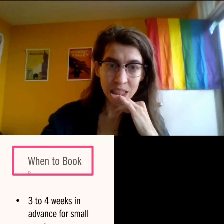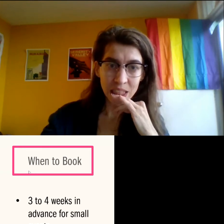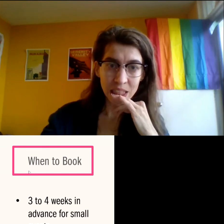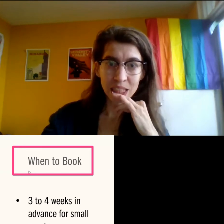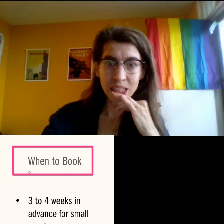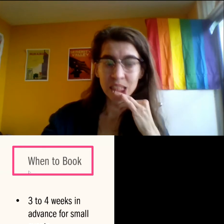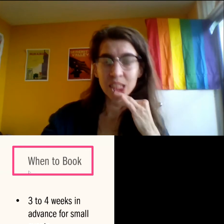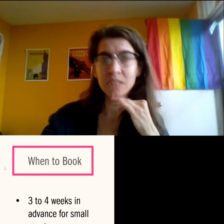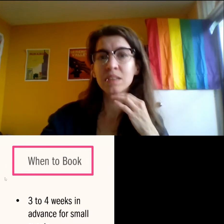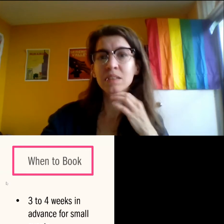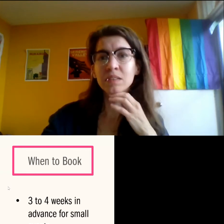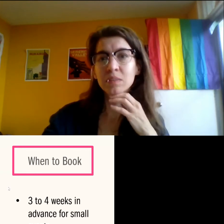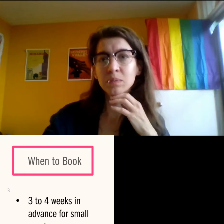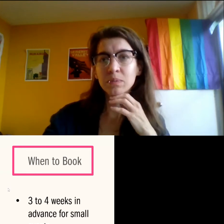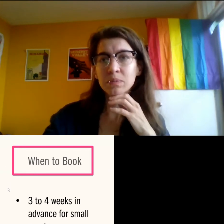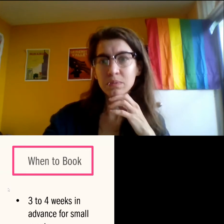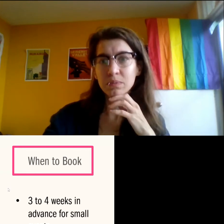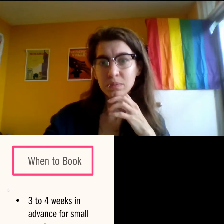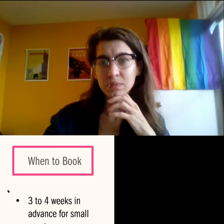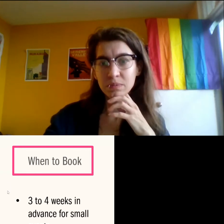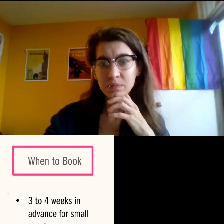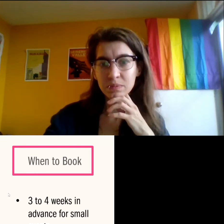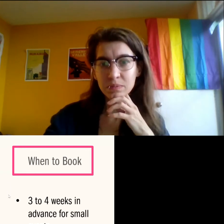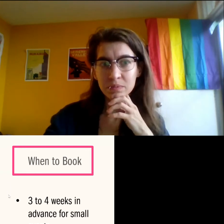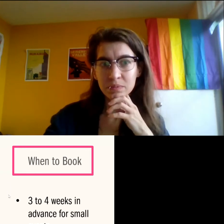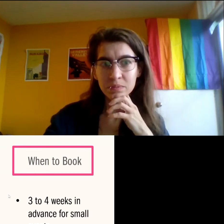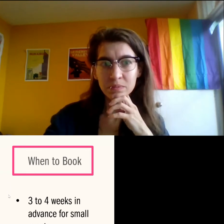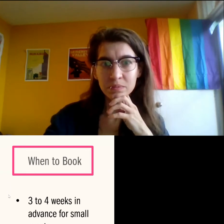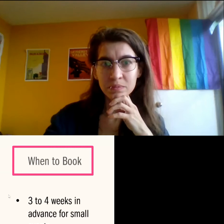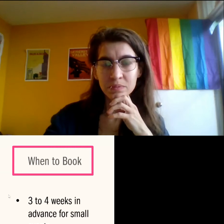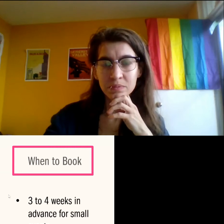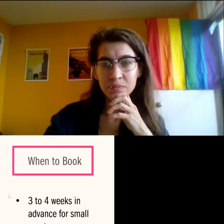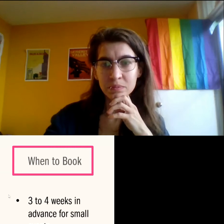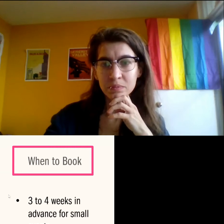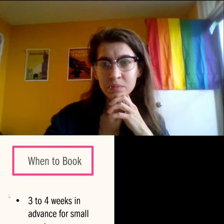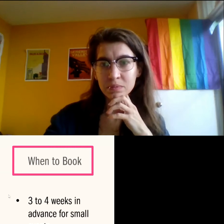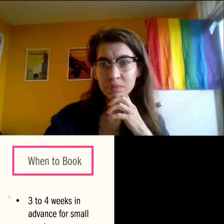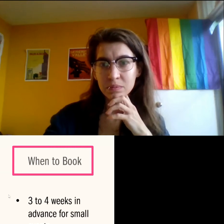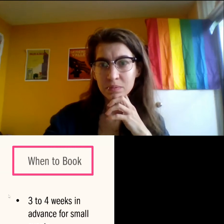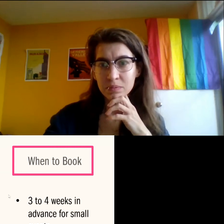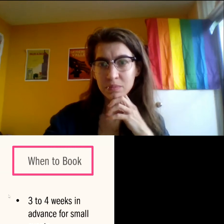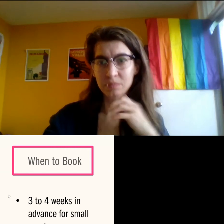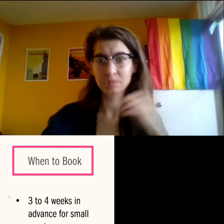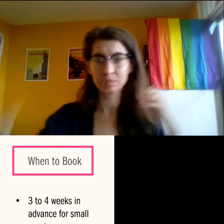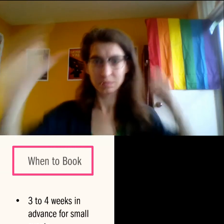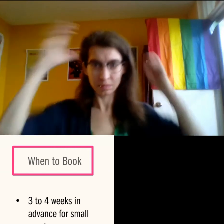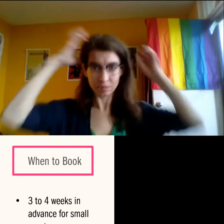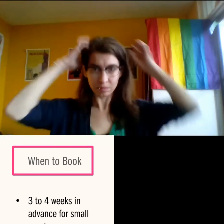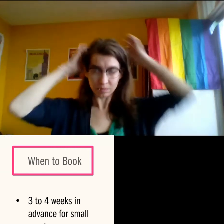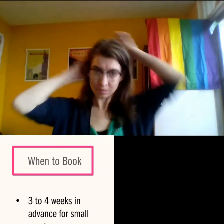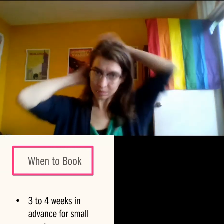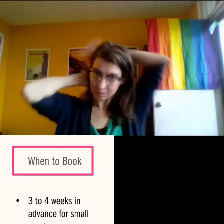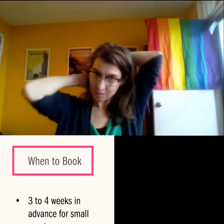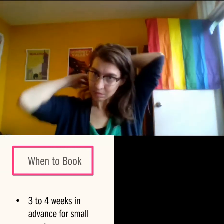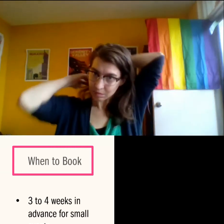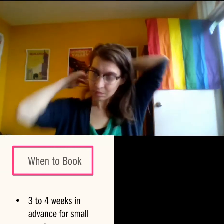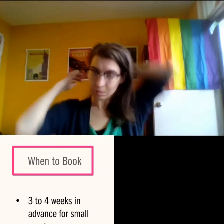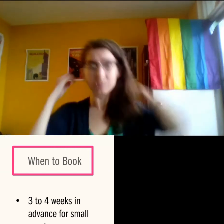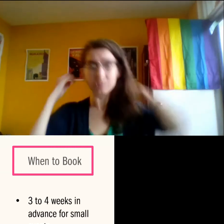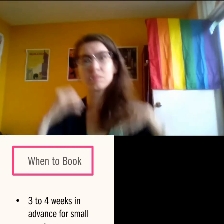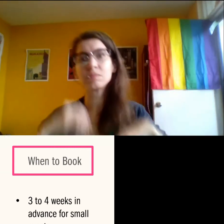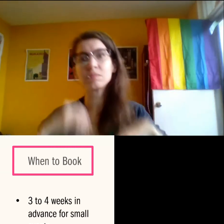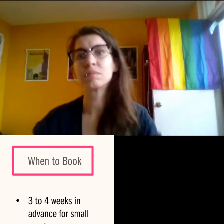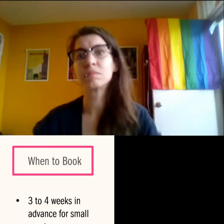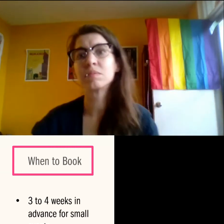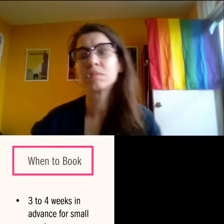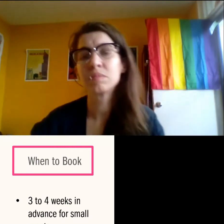say that on my part of having come in as a coordinator for several events, like halfway through a project or event,